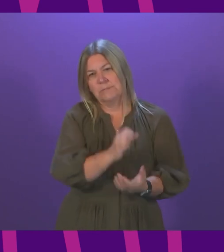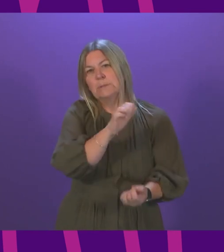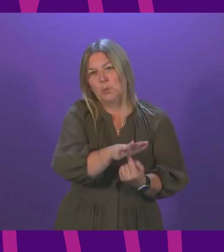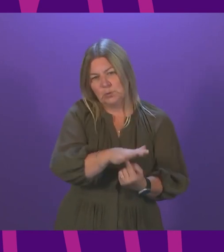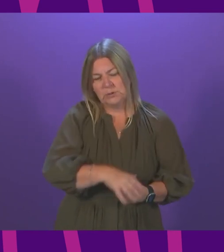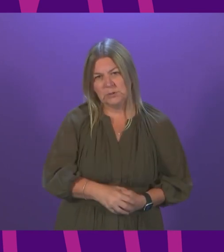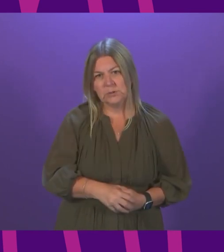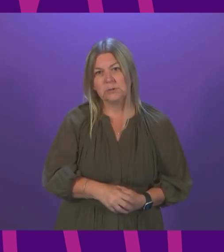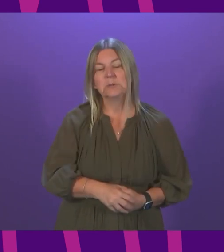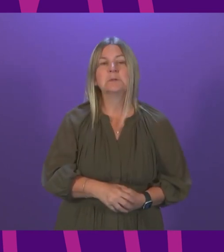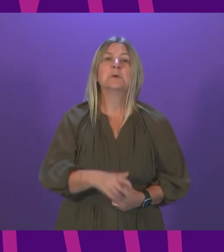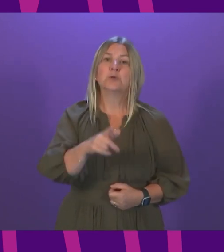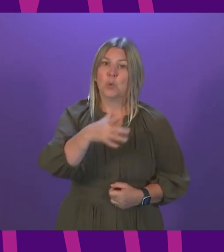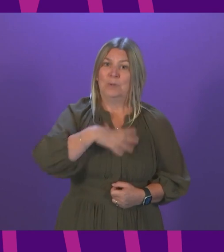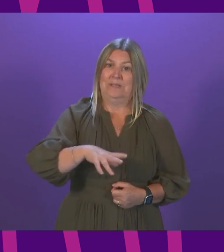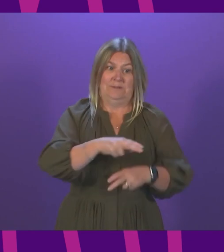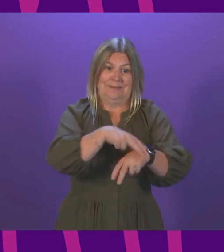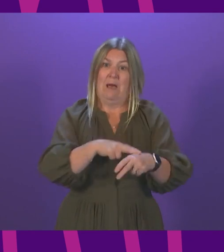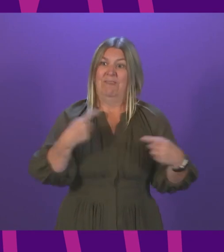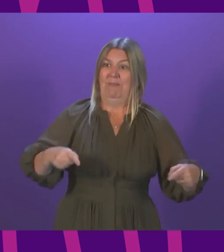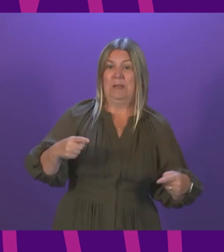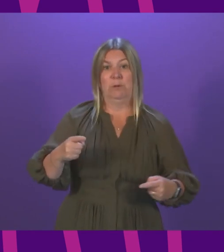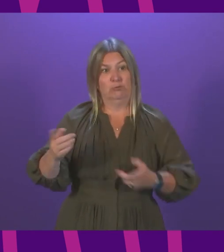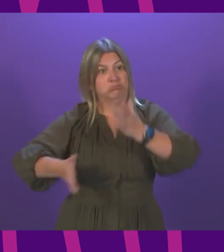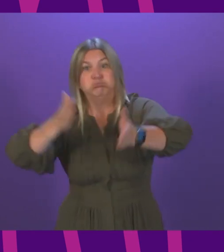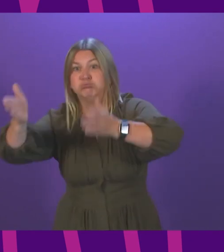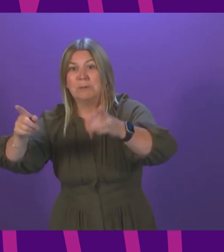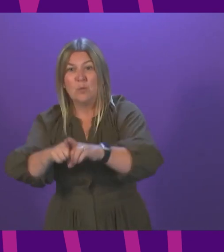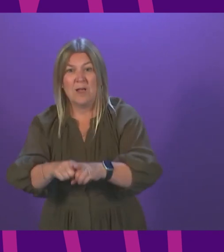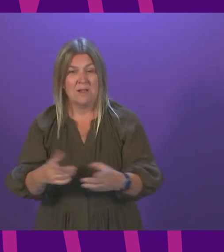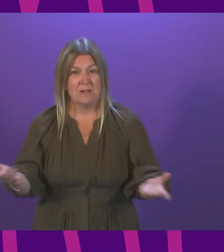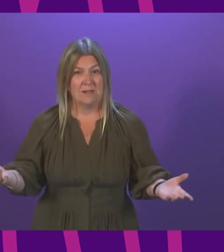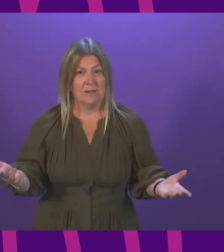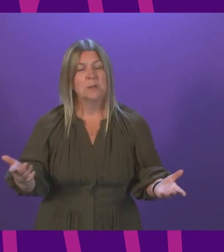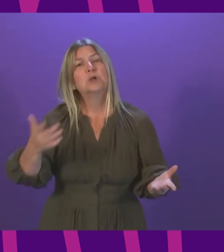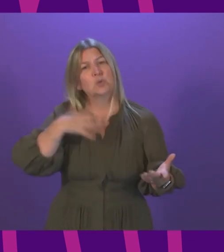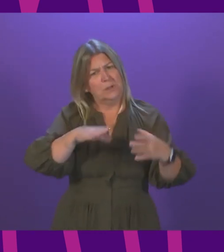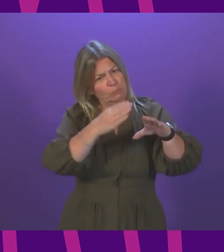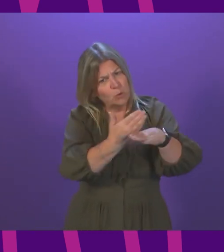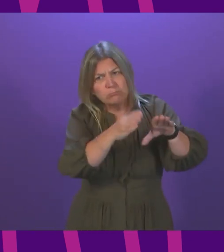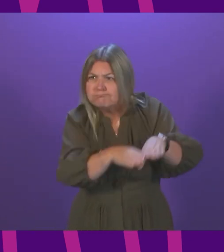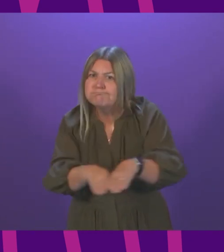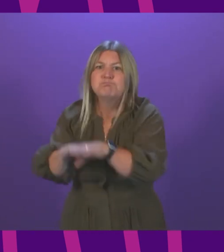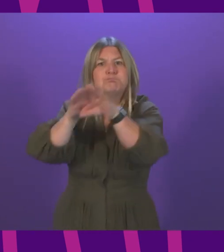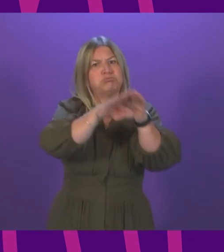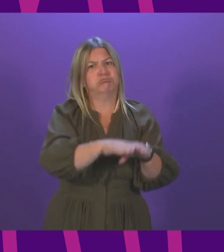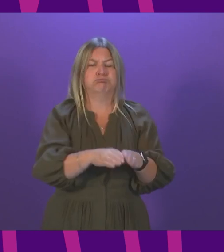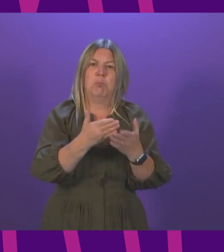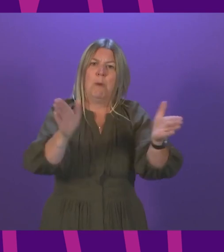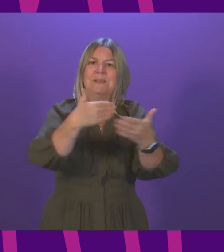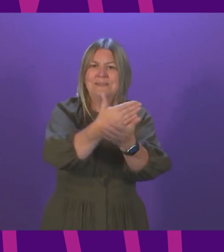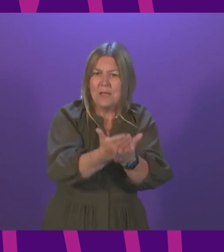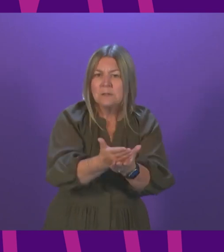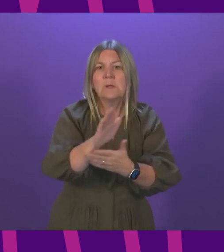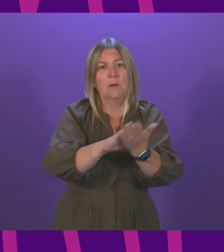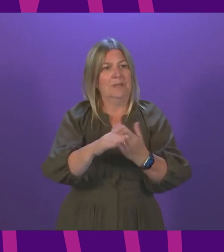in freeing up our ambulance crews to respond to other patients' needs. We need a concerted effort across the whole public sector to ensure that all parts of the system